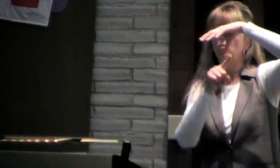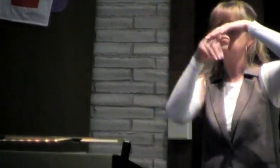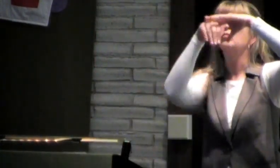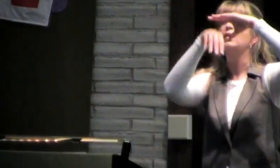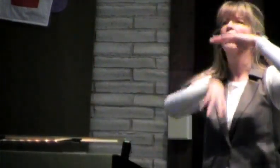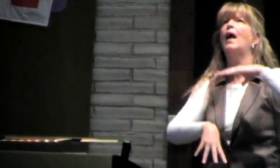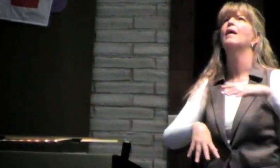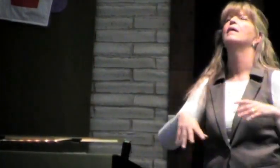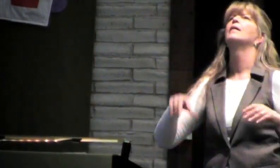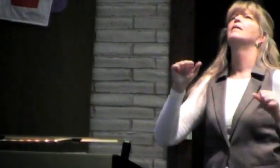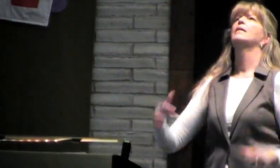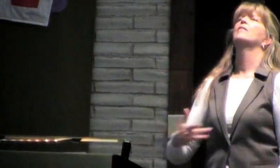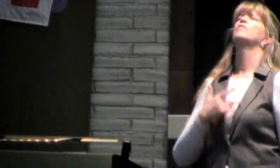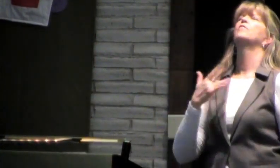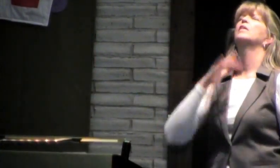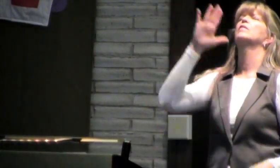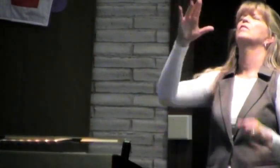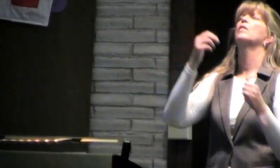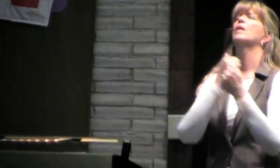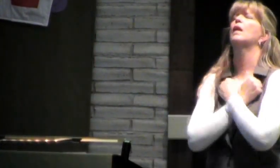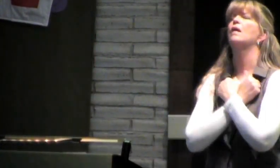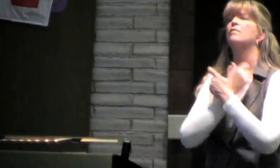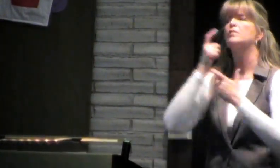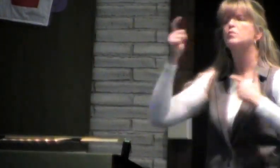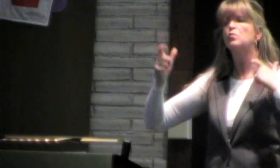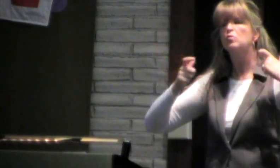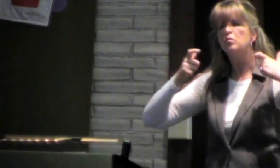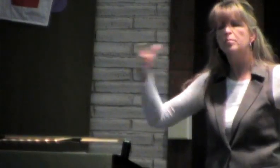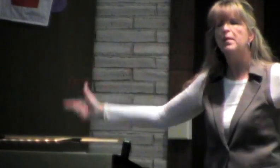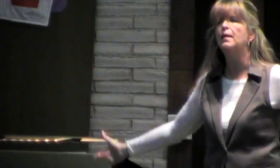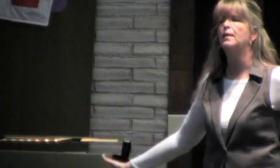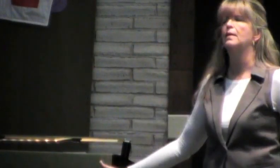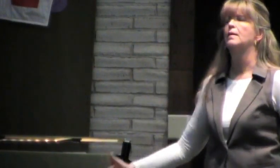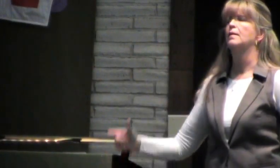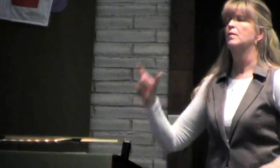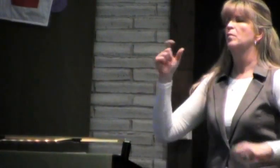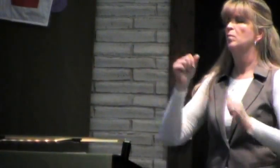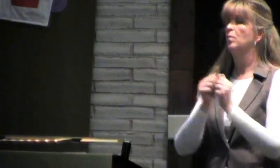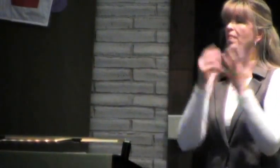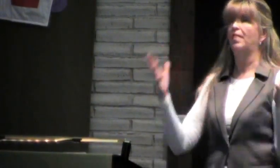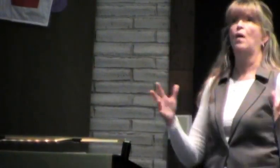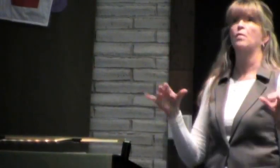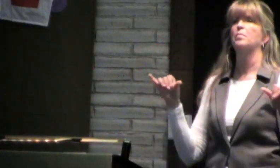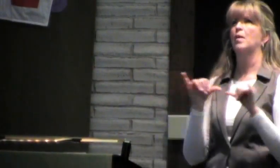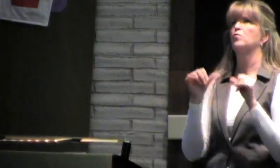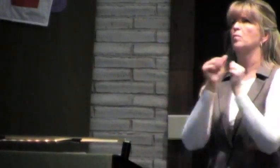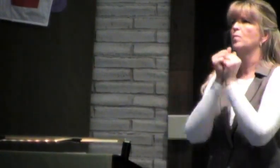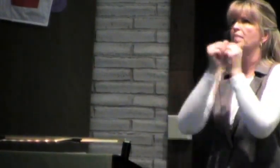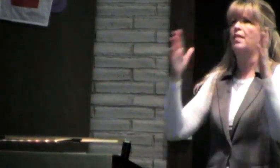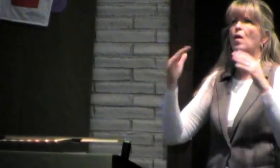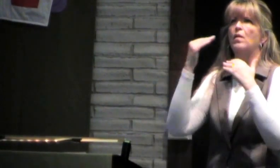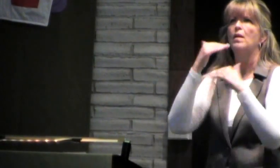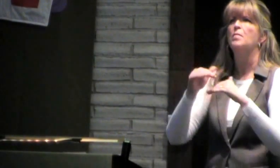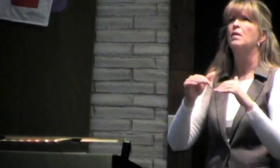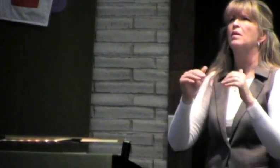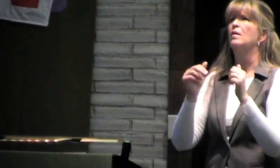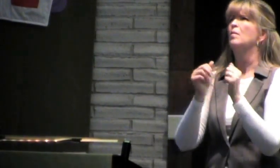that now is the time to leave and come back to your light and your love. Your love is so immense. It's unmeasurable.